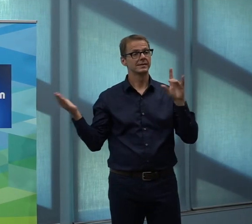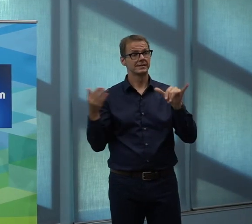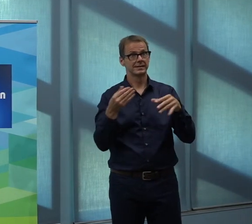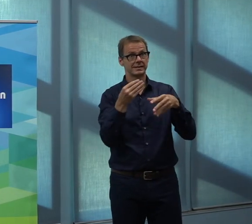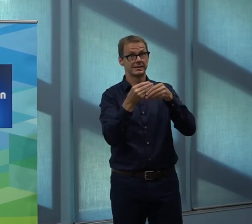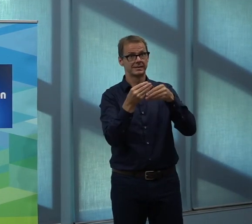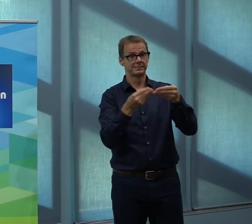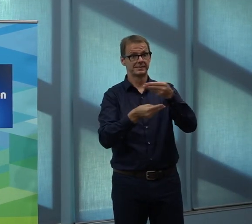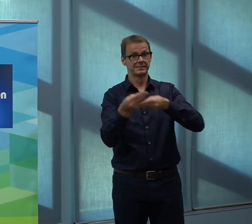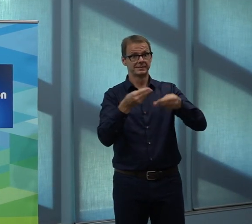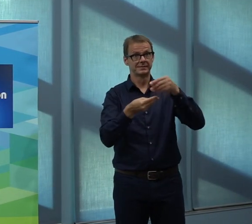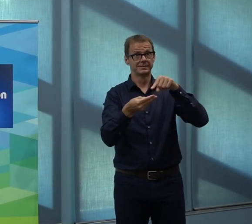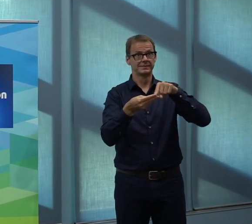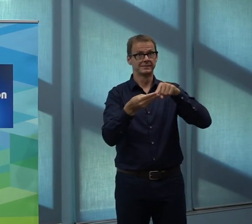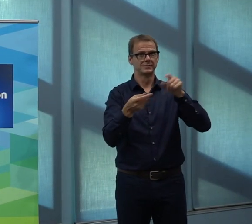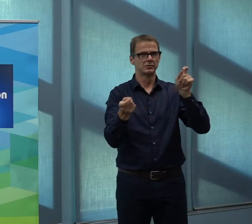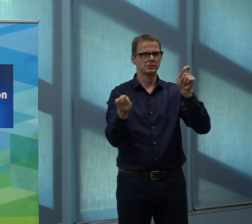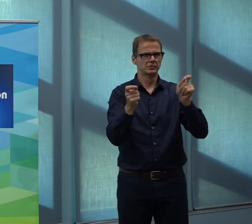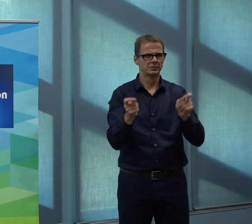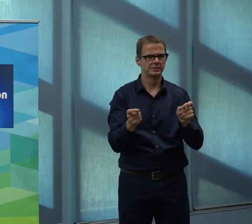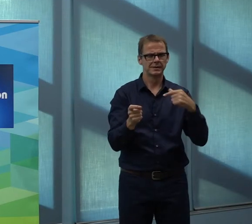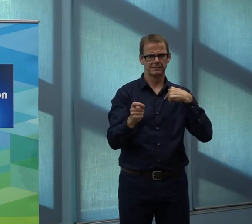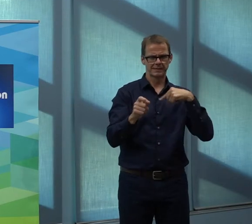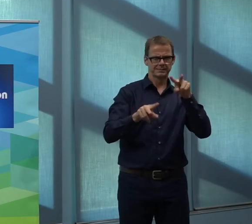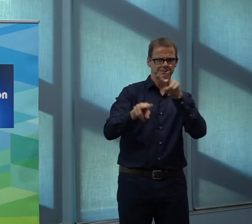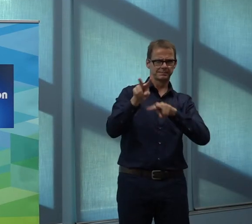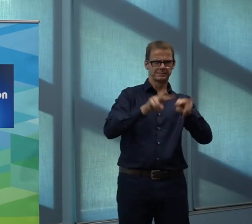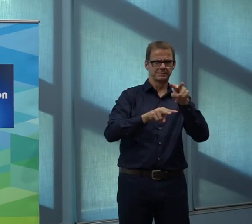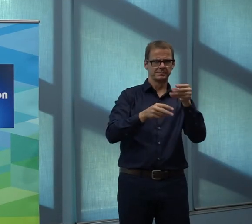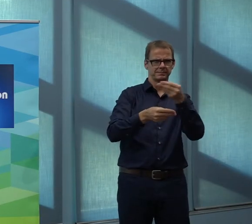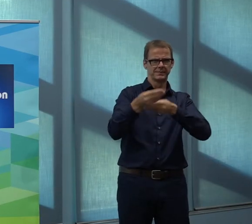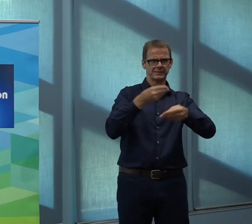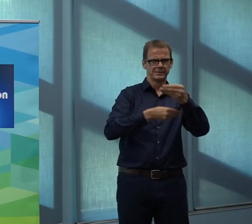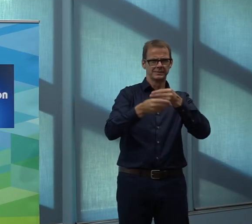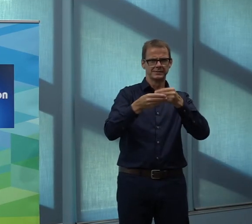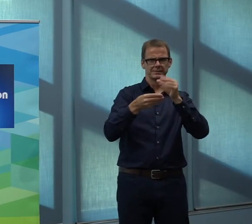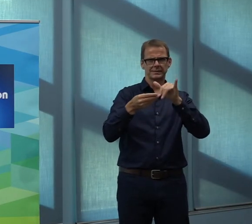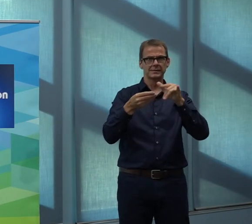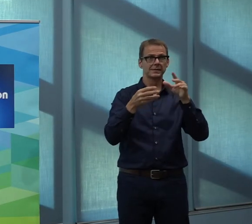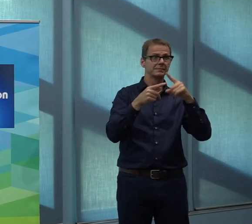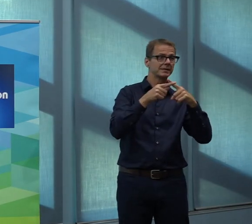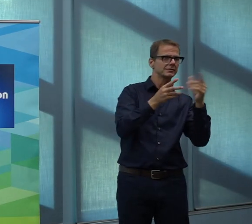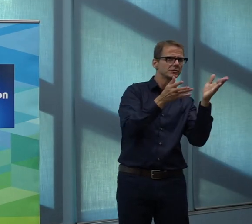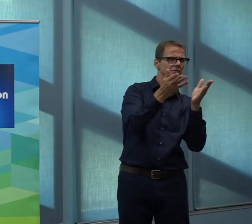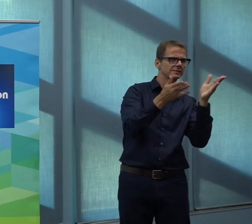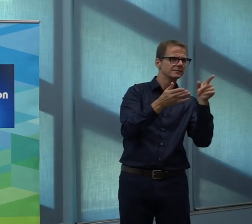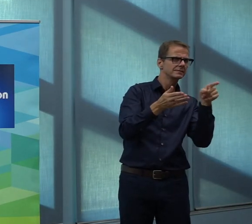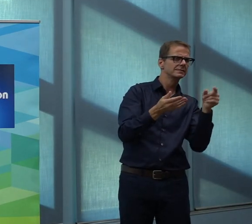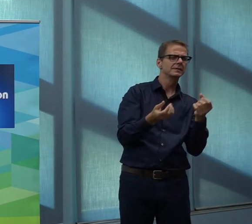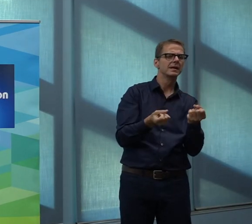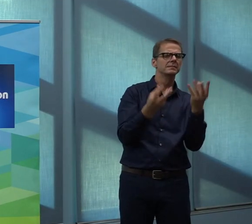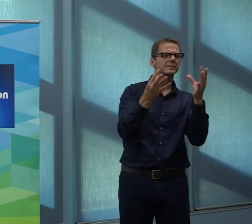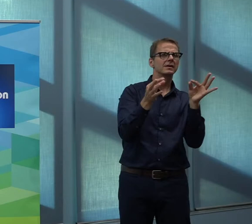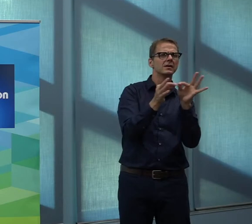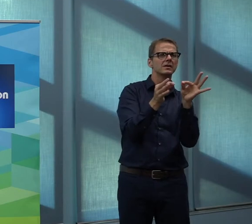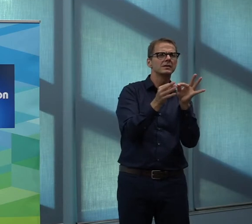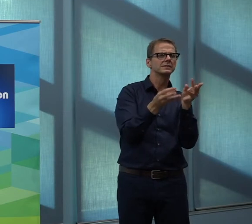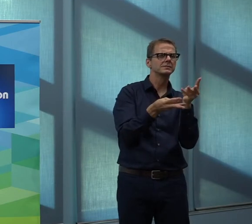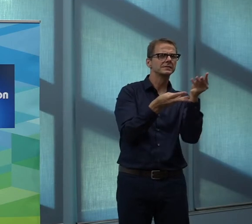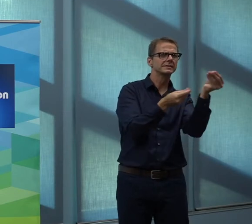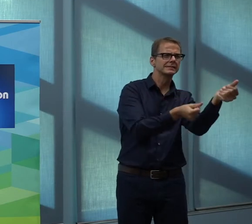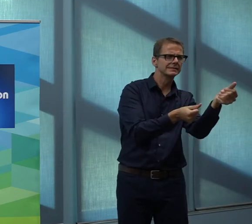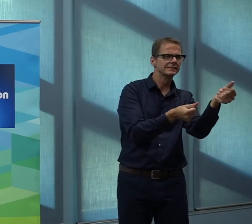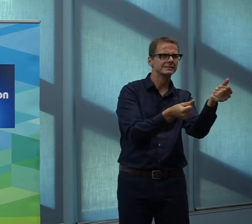and an associated cost with that service level, and that was based on providing a number of staff to do that work,